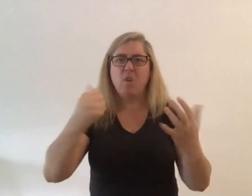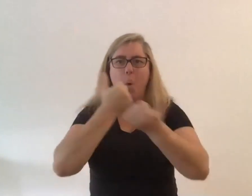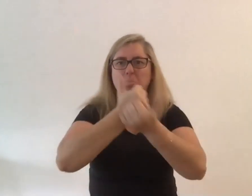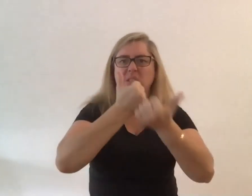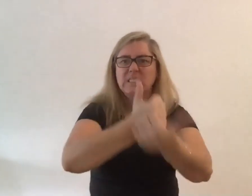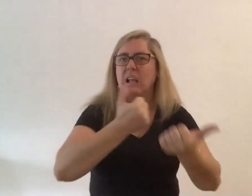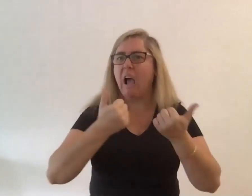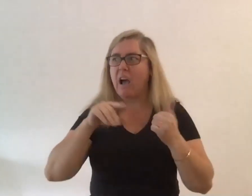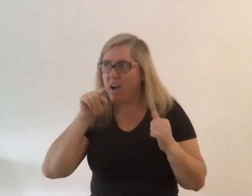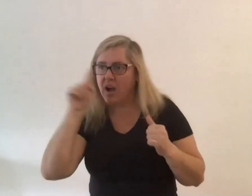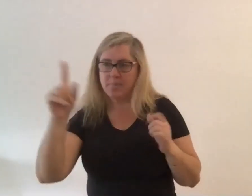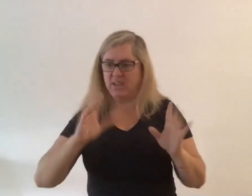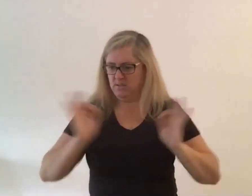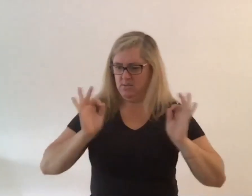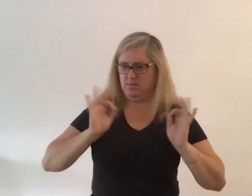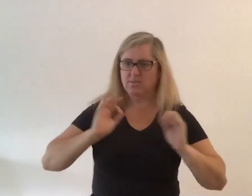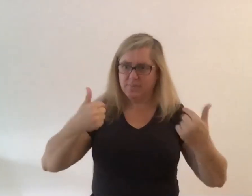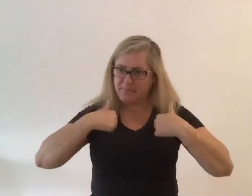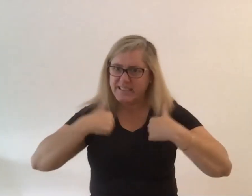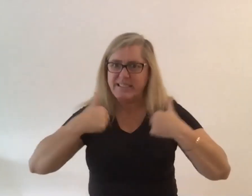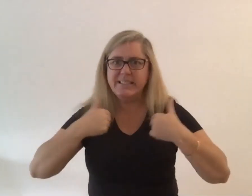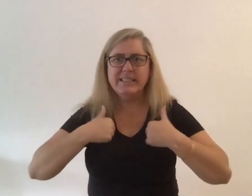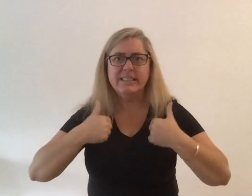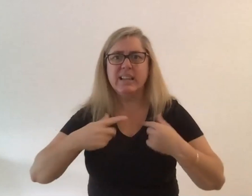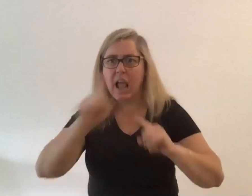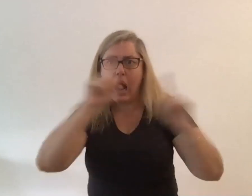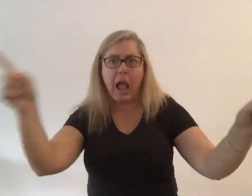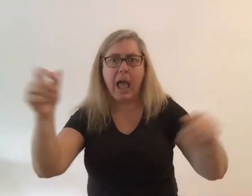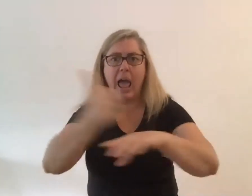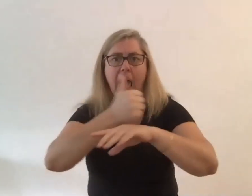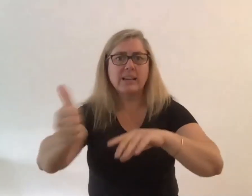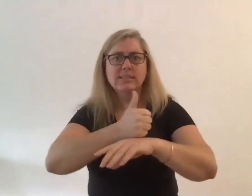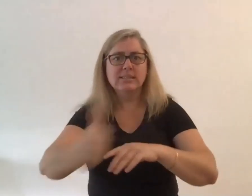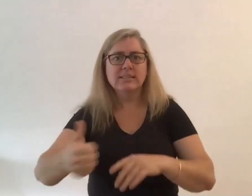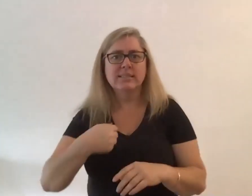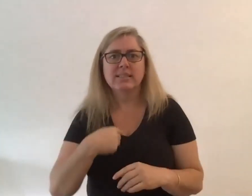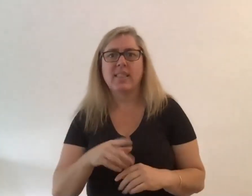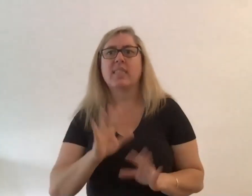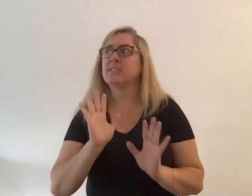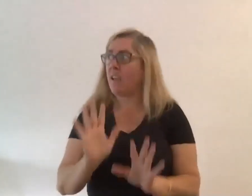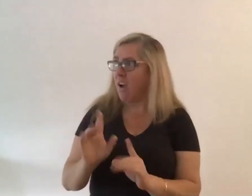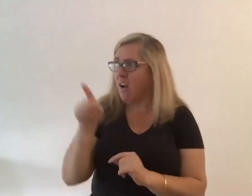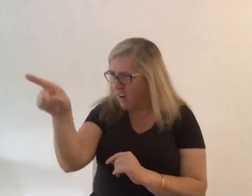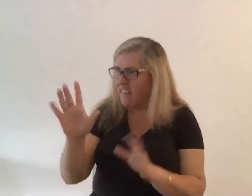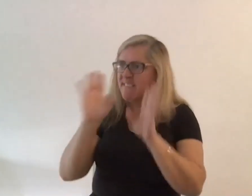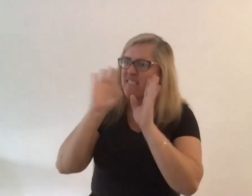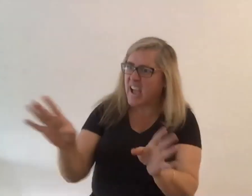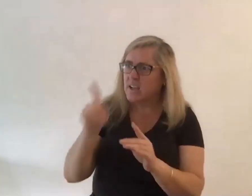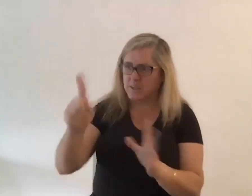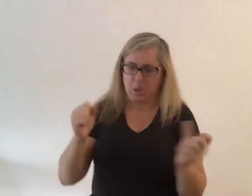being me i can't act and they said oh you were fantastic you were so cold and uncaring